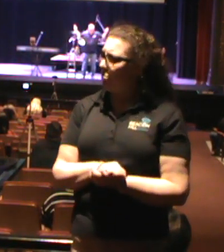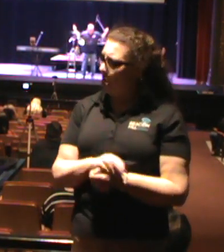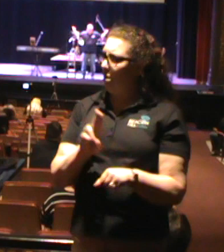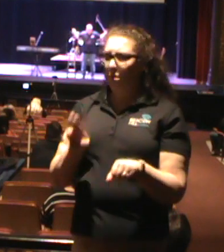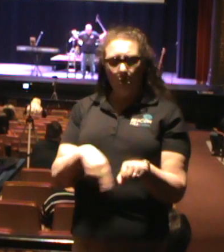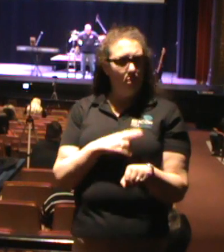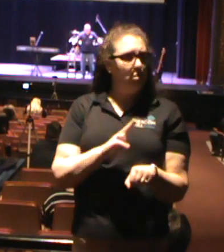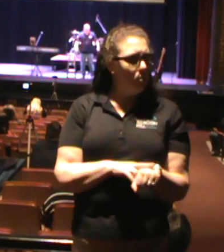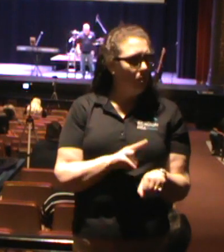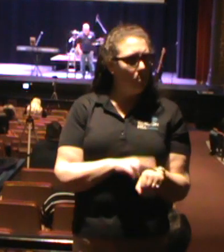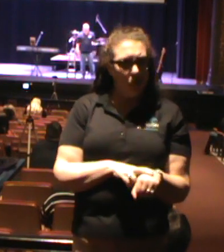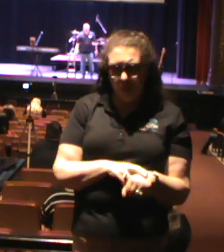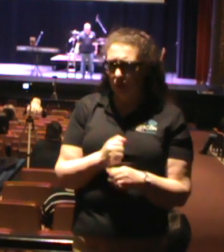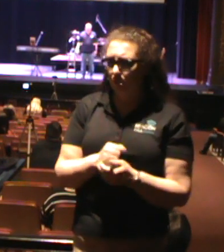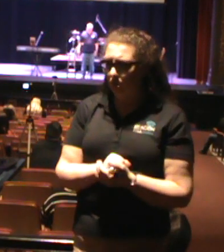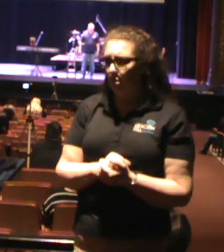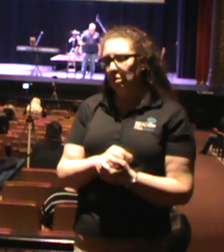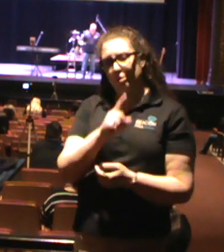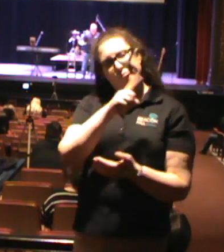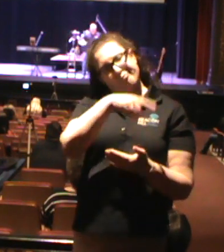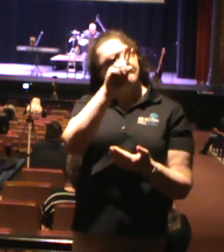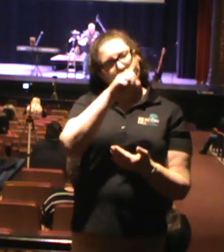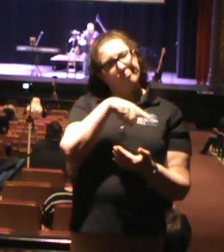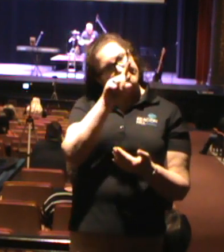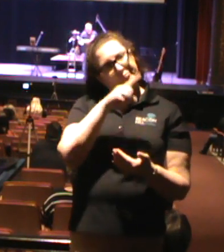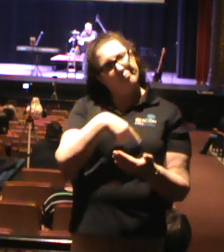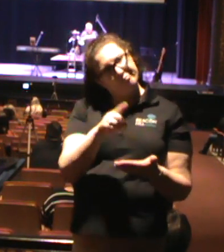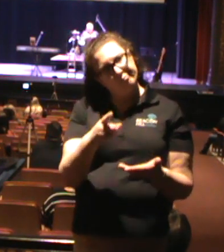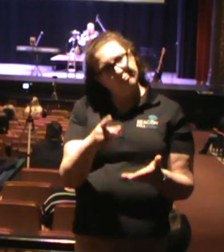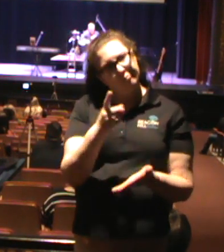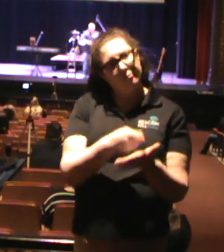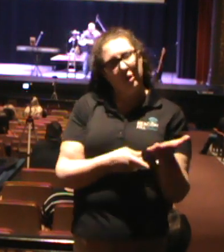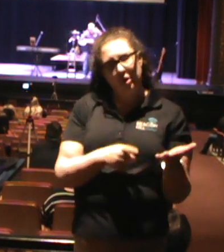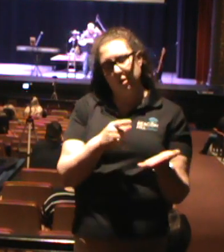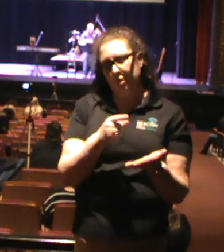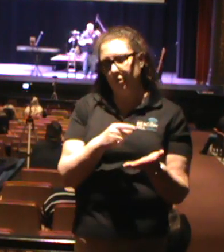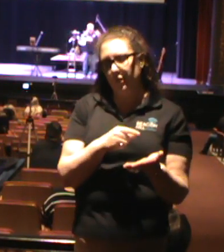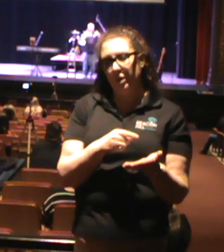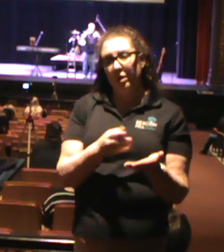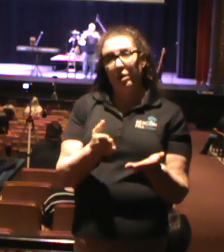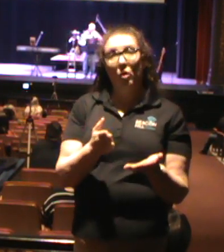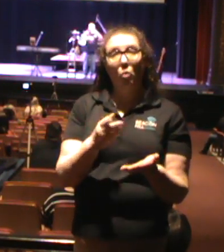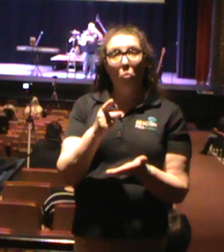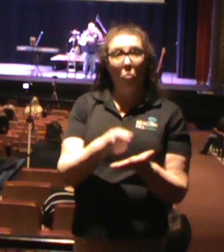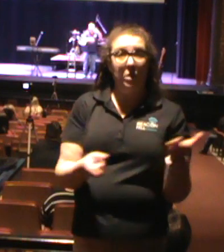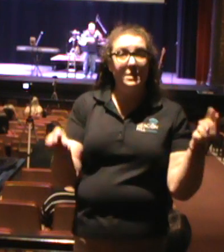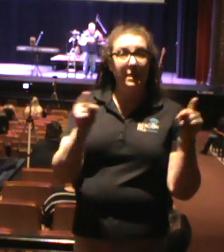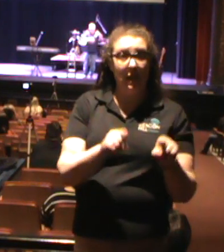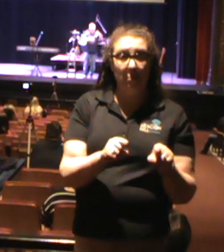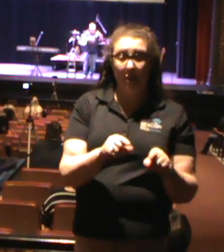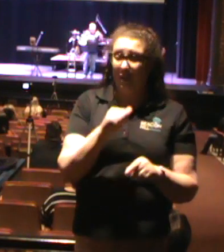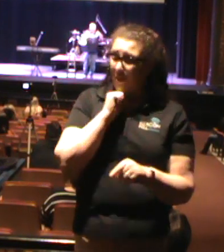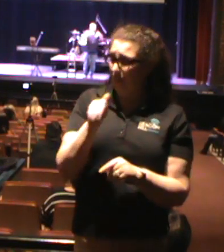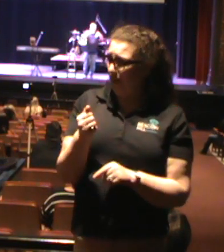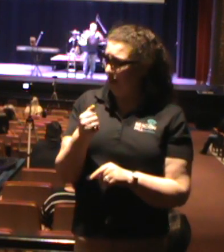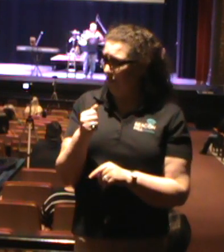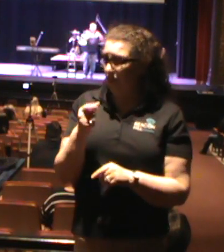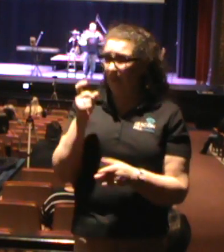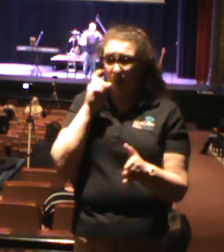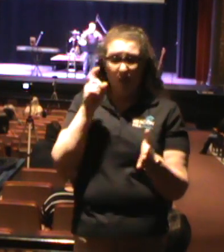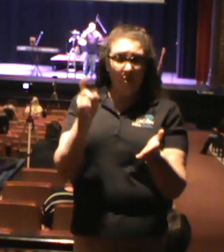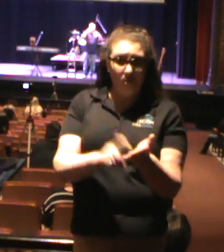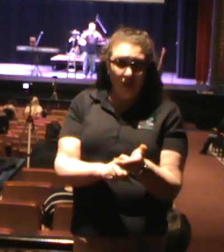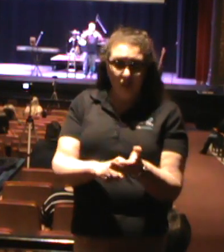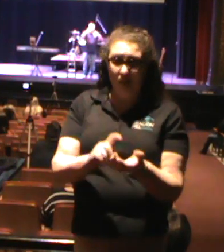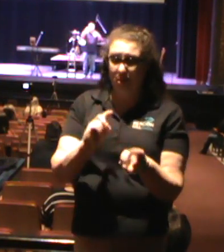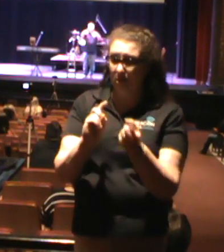of the times that we live in. You don't even realize at the moment that these subtle changes are being made that really